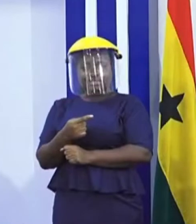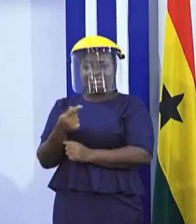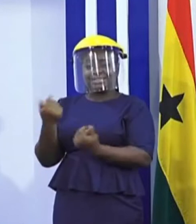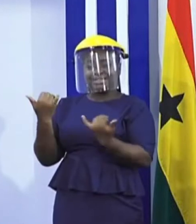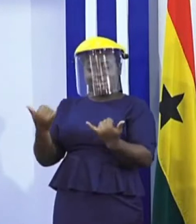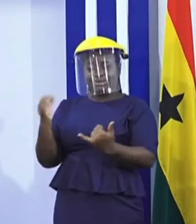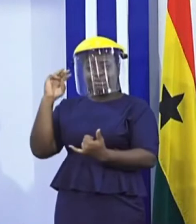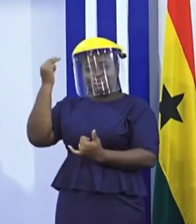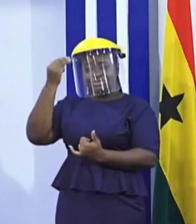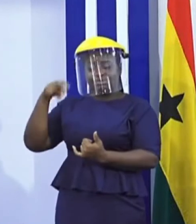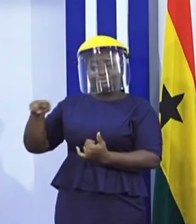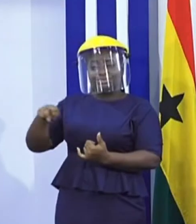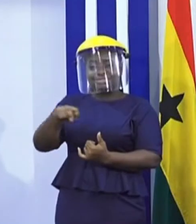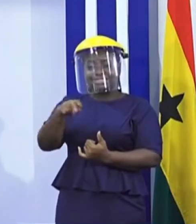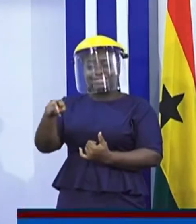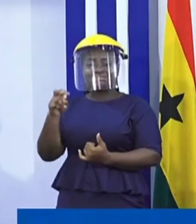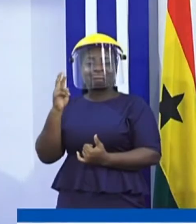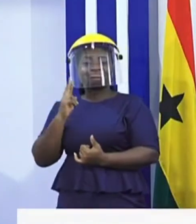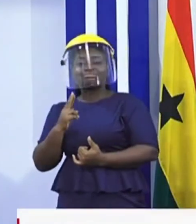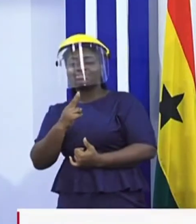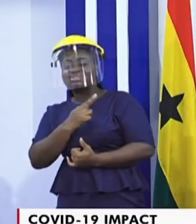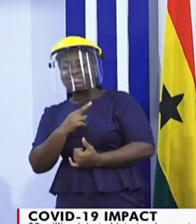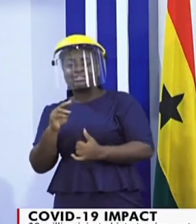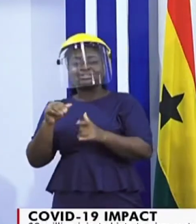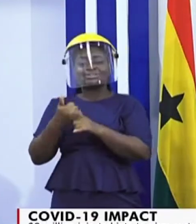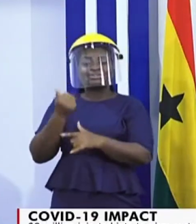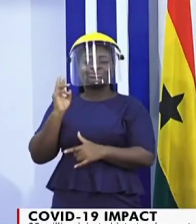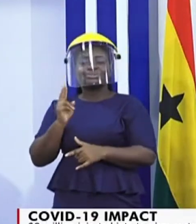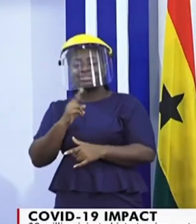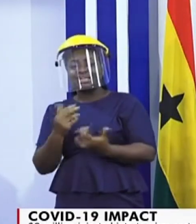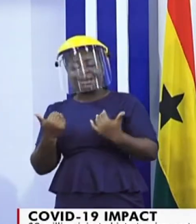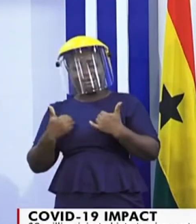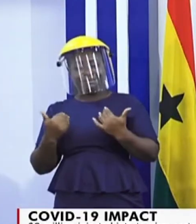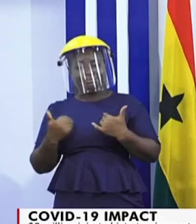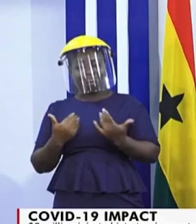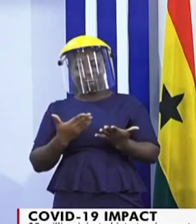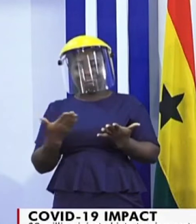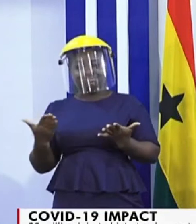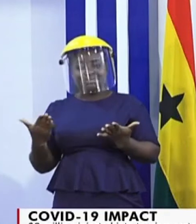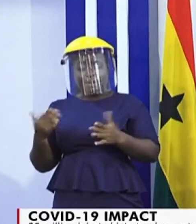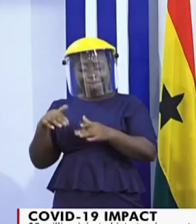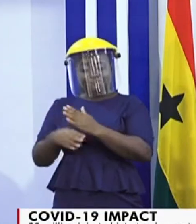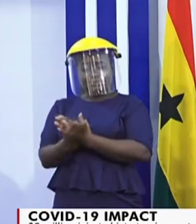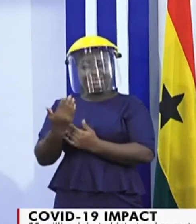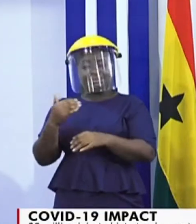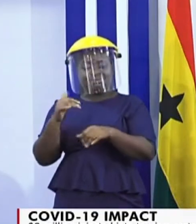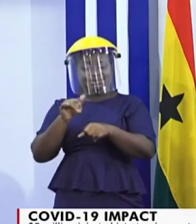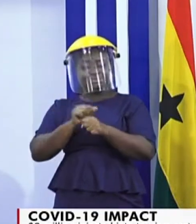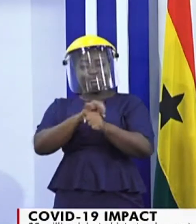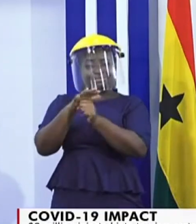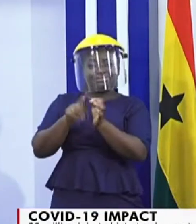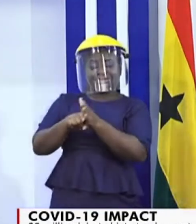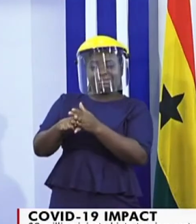Tourism, hospitality hospitality and arts sector has been hardly hit by this COVID-19 pandemic